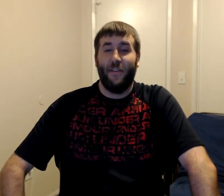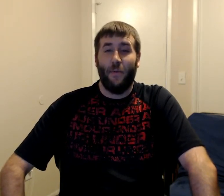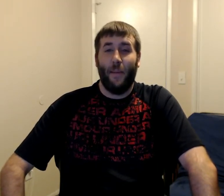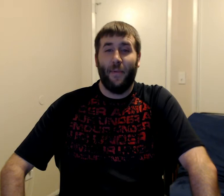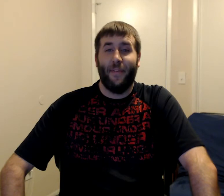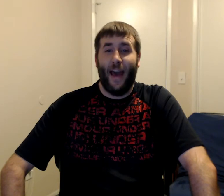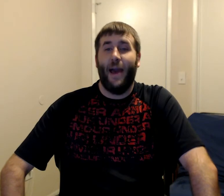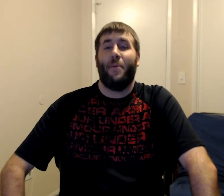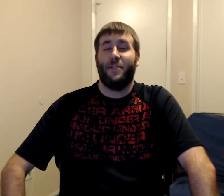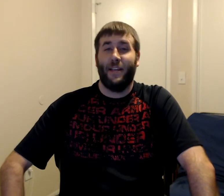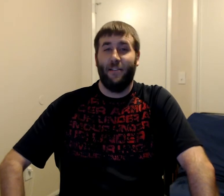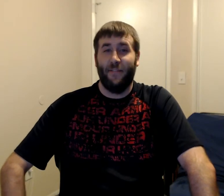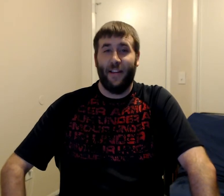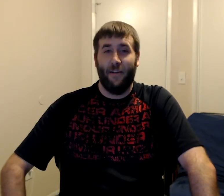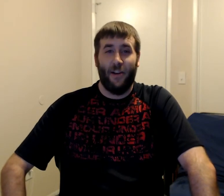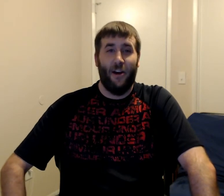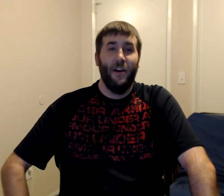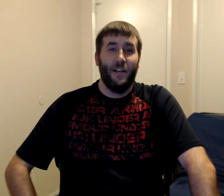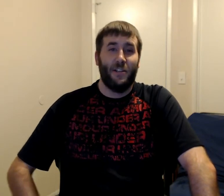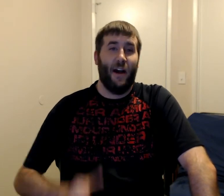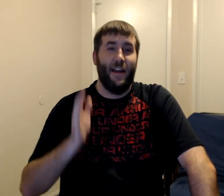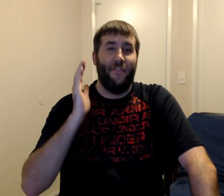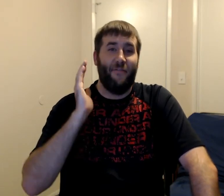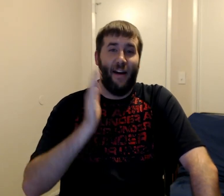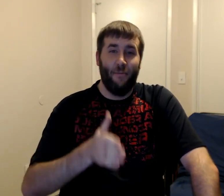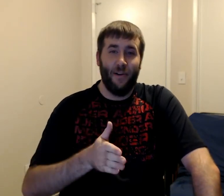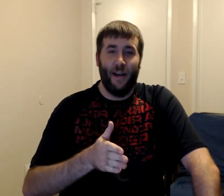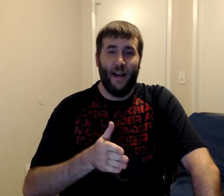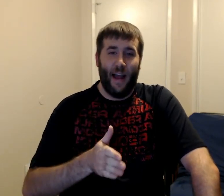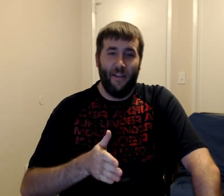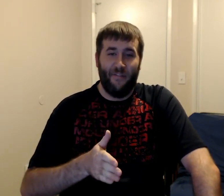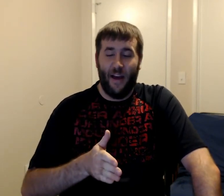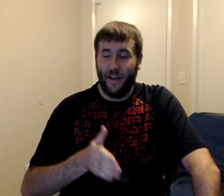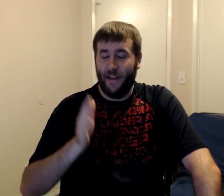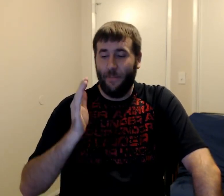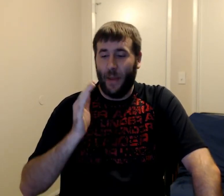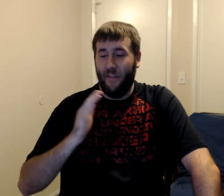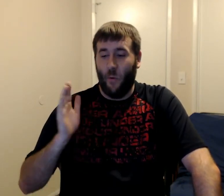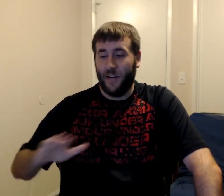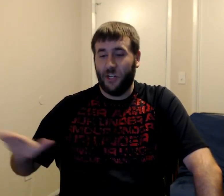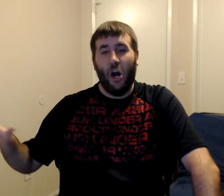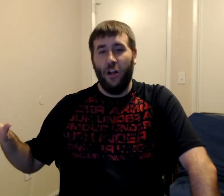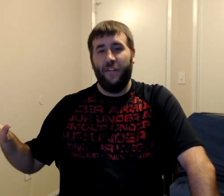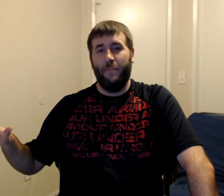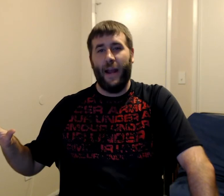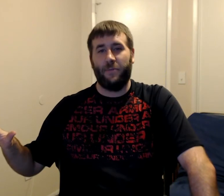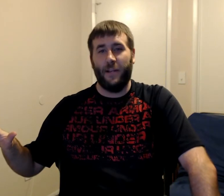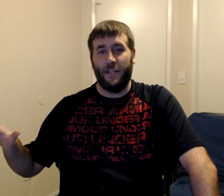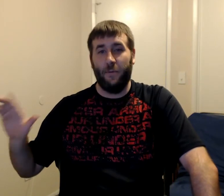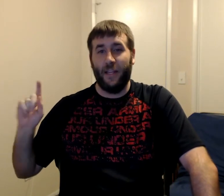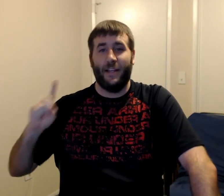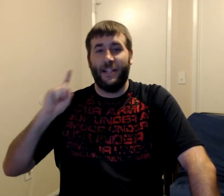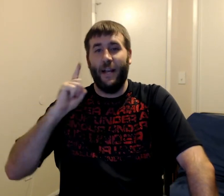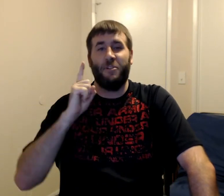remember that particular video at all so i have found i have found it i've watched all of impact wrestling with the exception